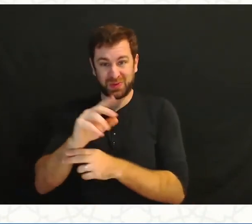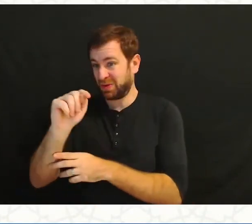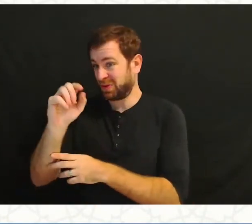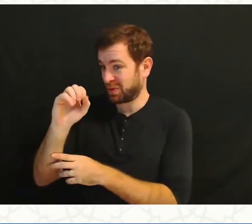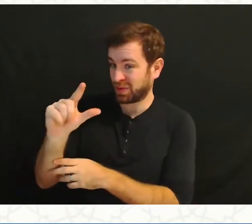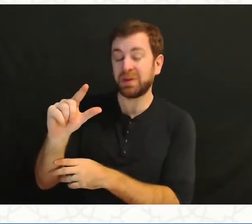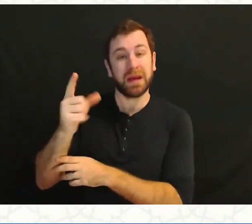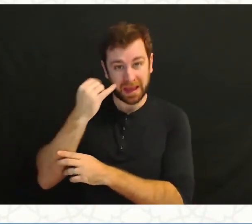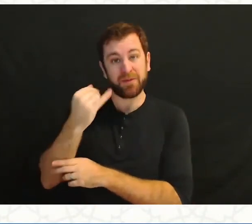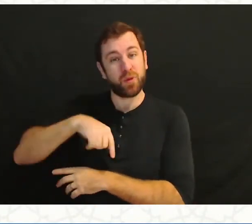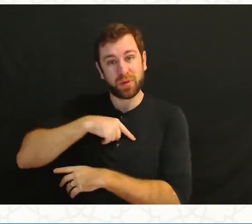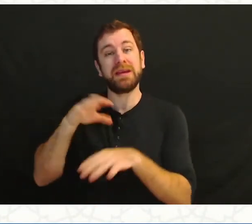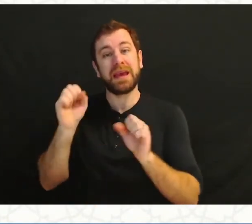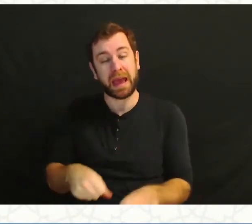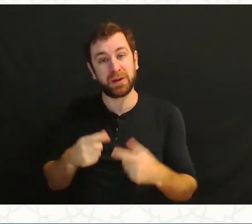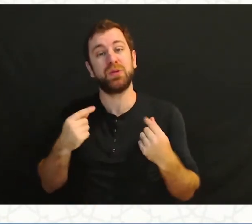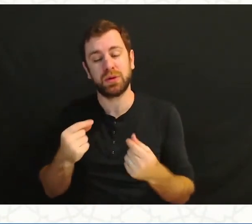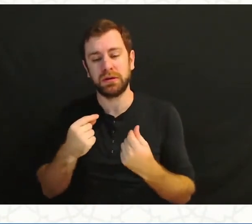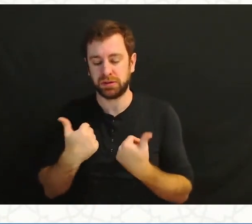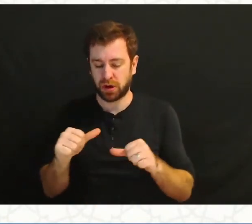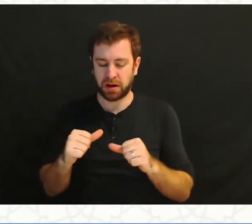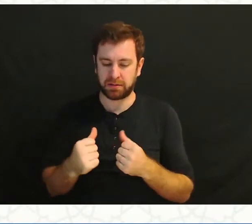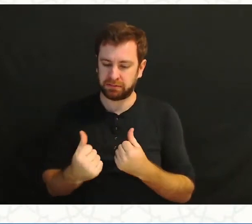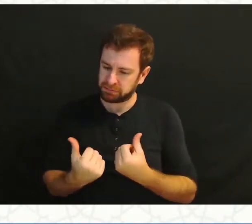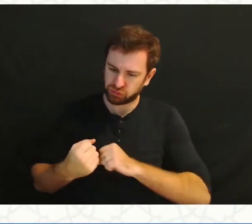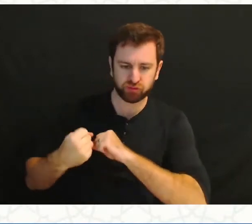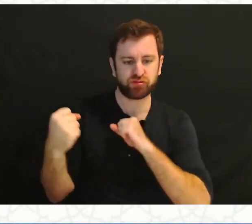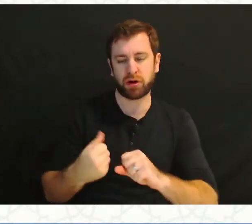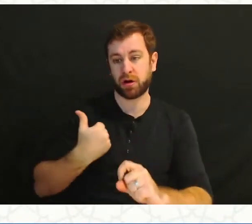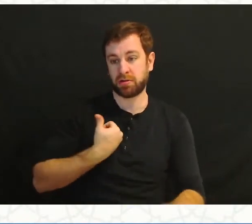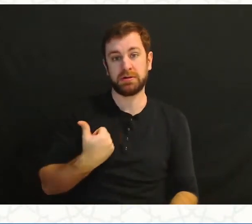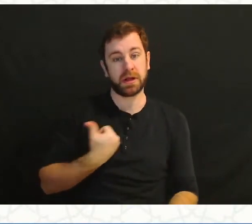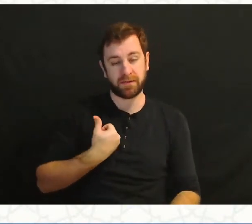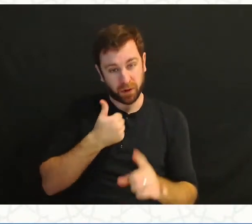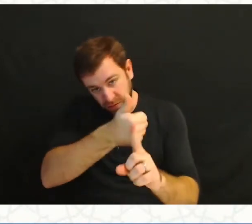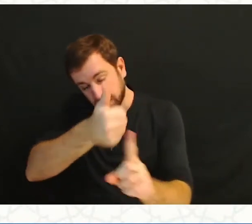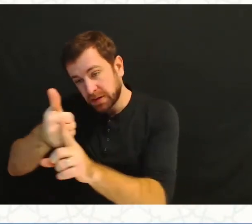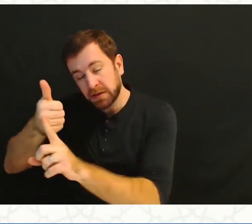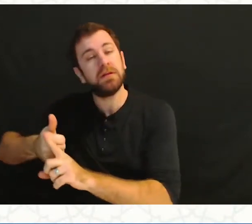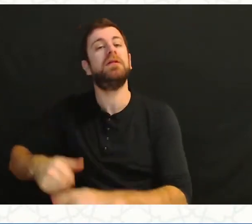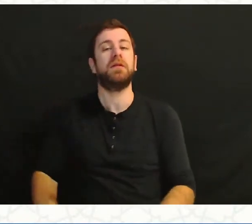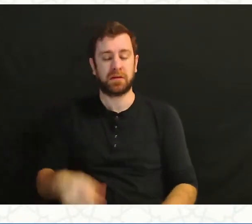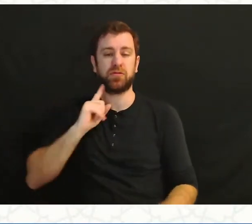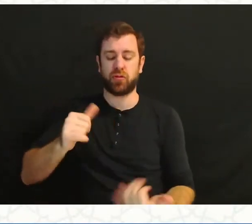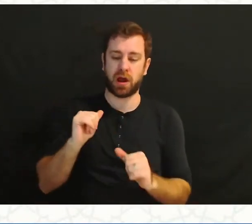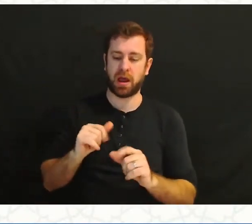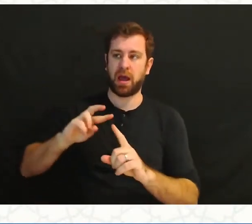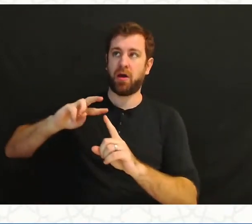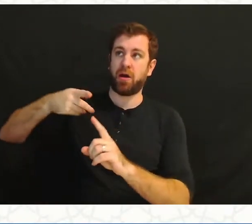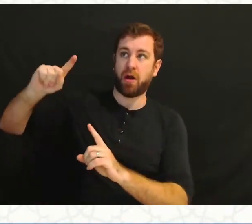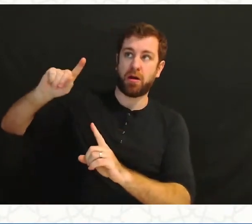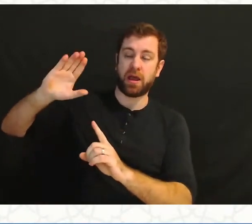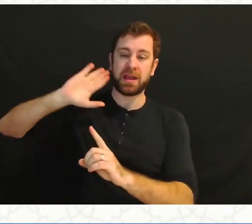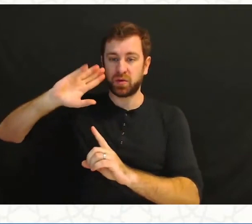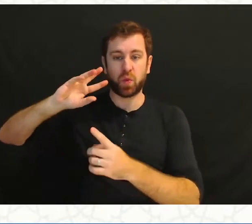if we could enrich and strengthen ourselves with this divine way of looking at things, then our